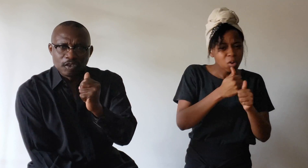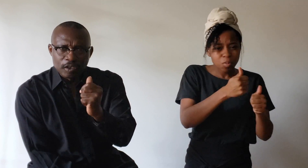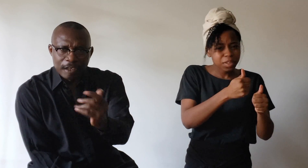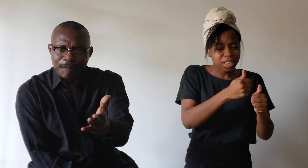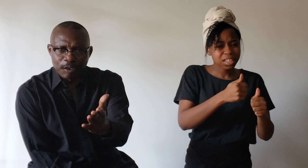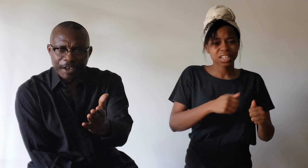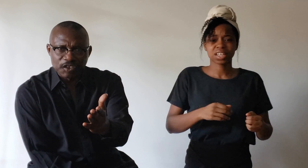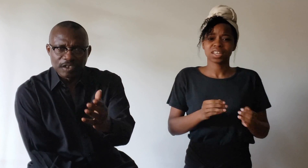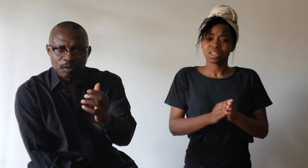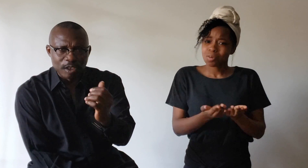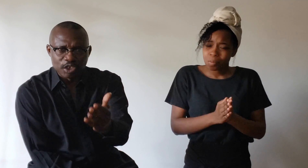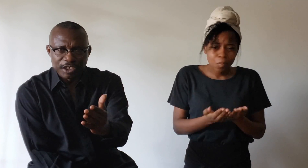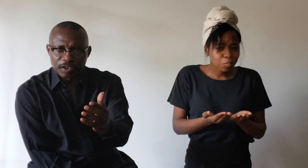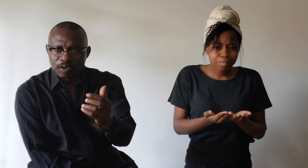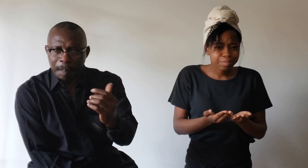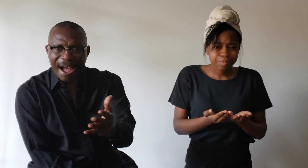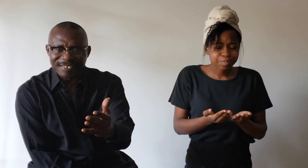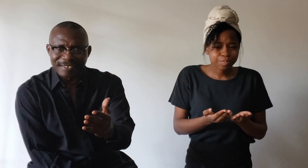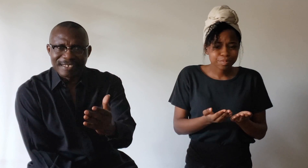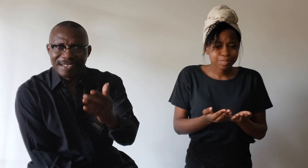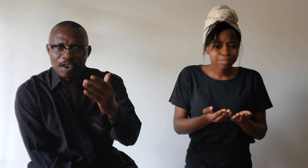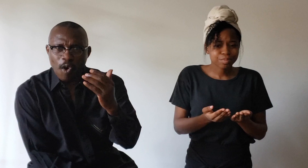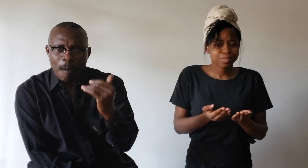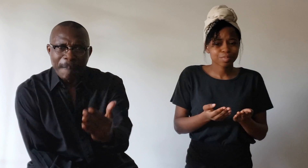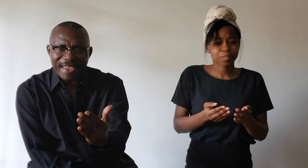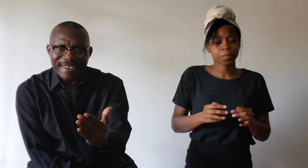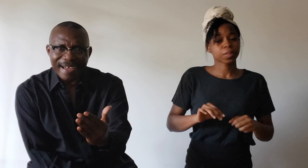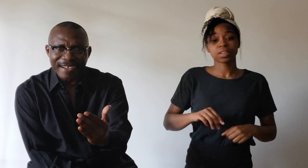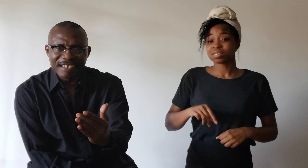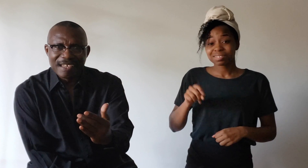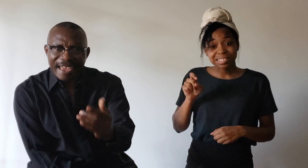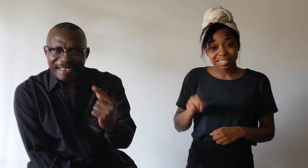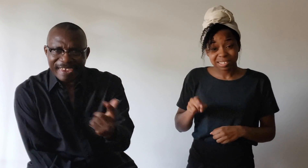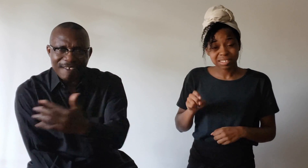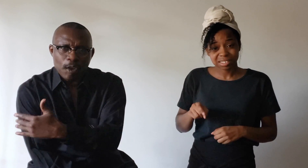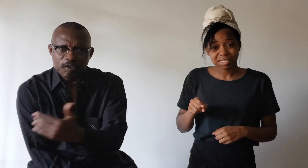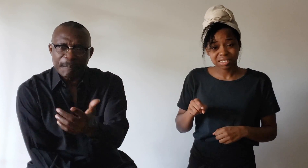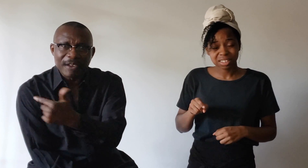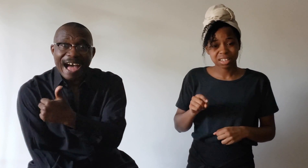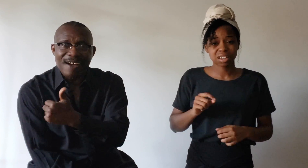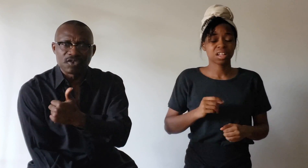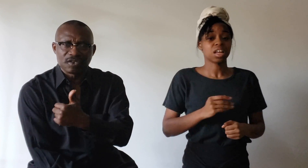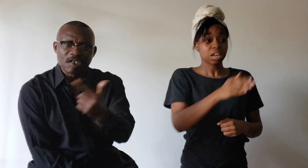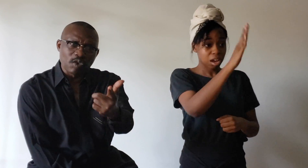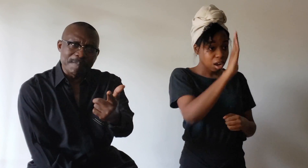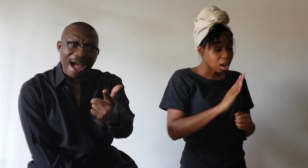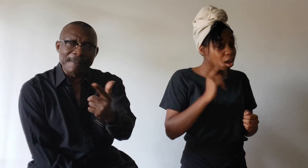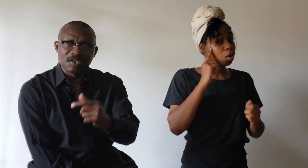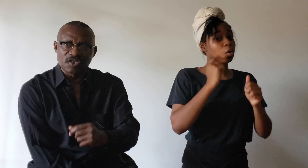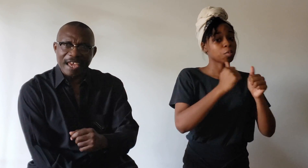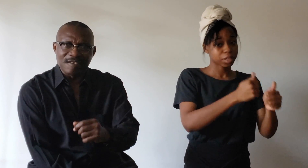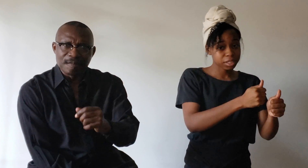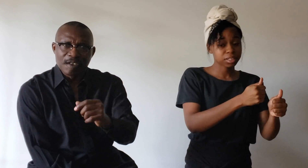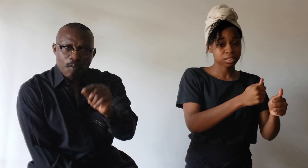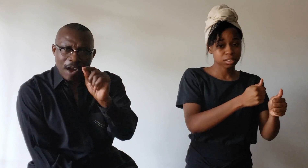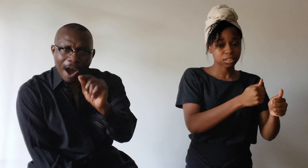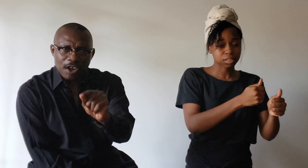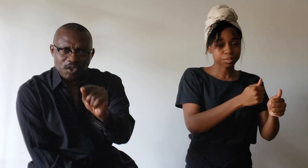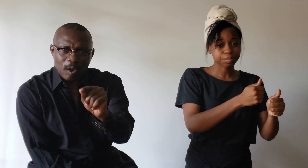Why you're Christian, to the church, to the pastor, obey God and kick those people out. That's what the Bible is saying. We ought to